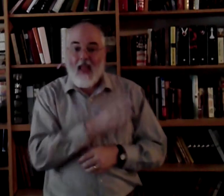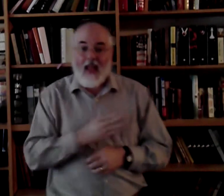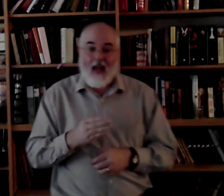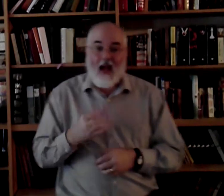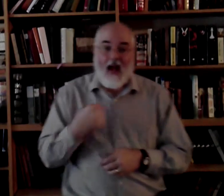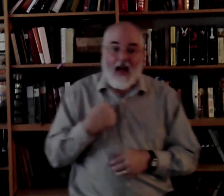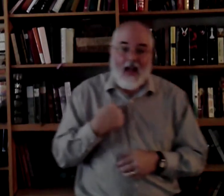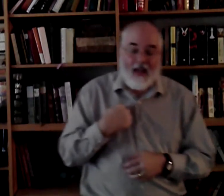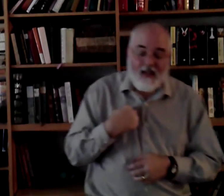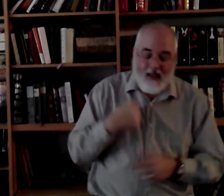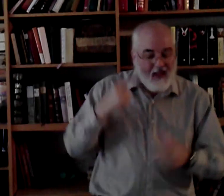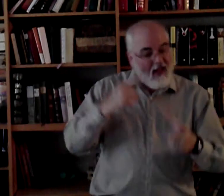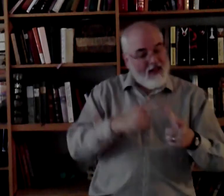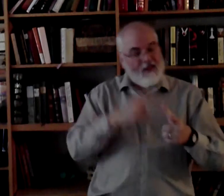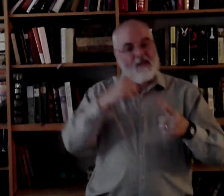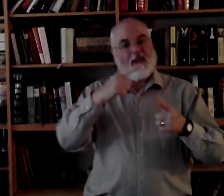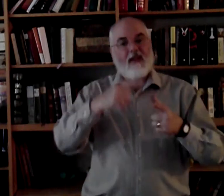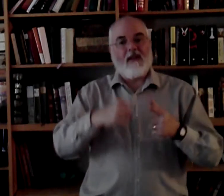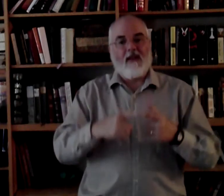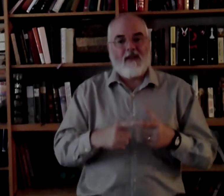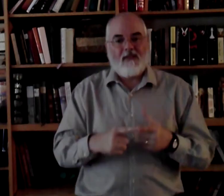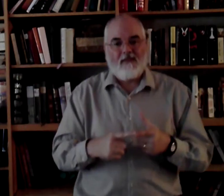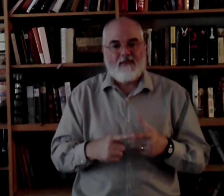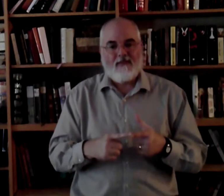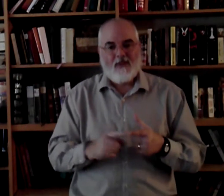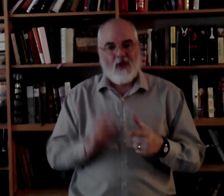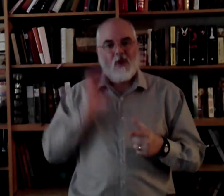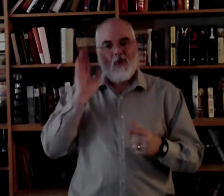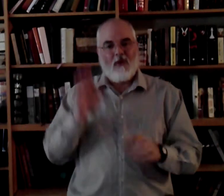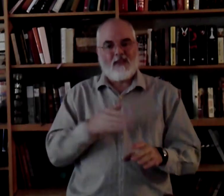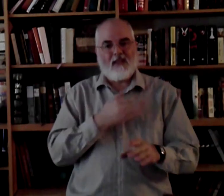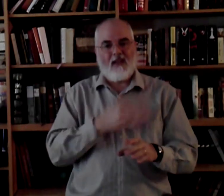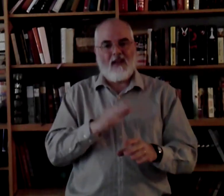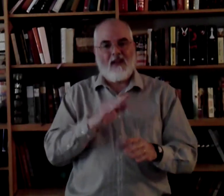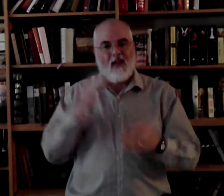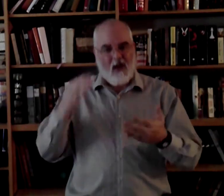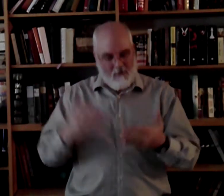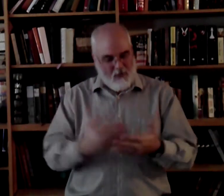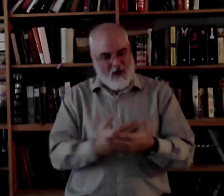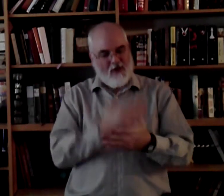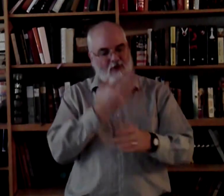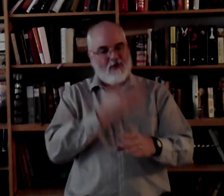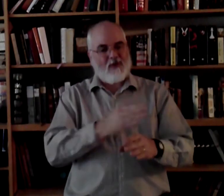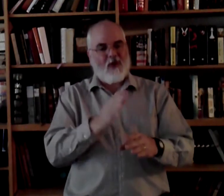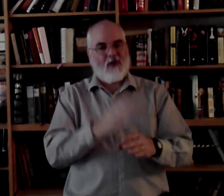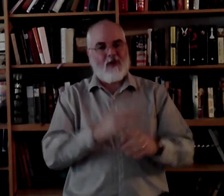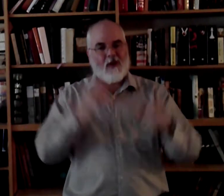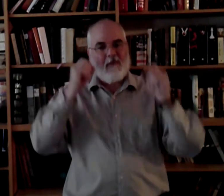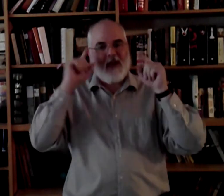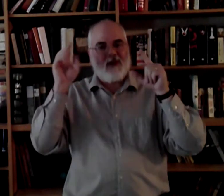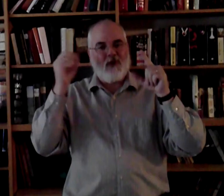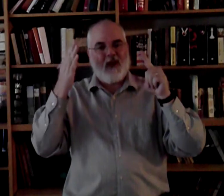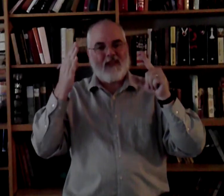And I, then, will sing a brand new song. Amazing Grace.